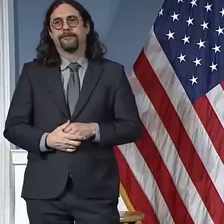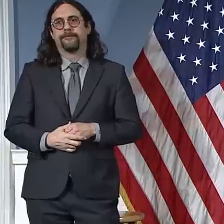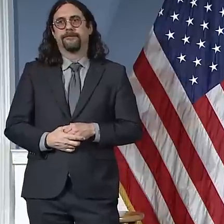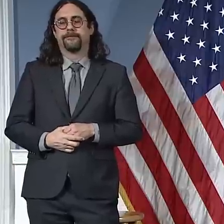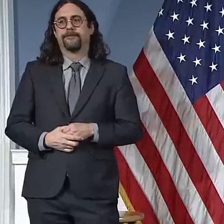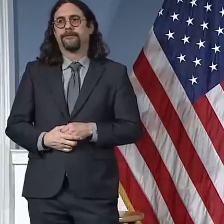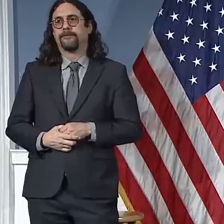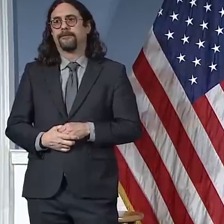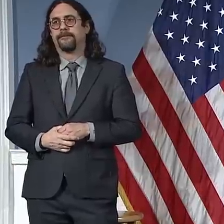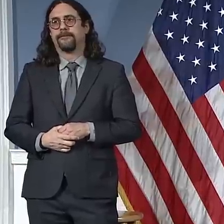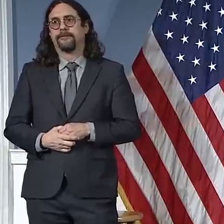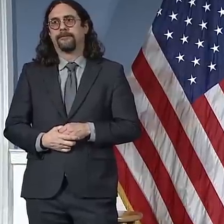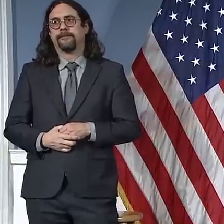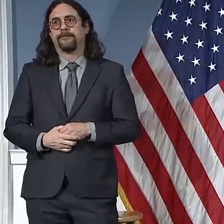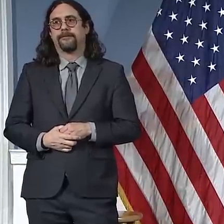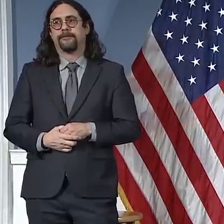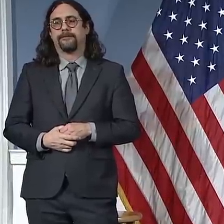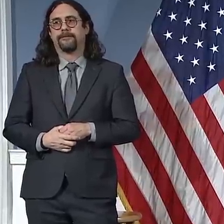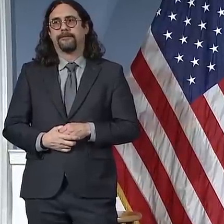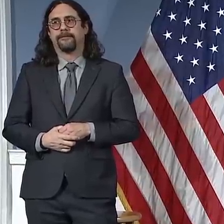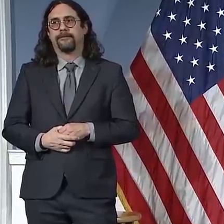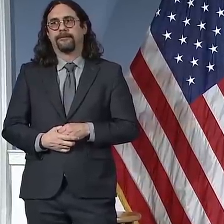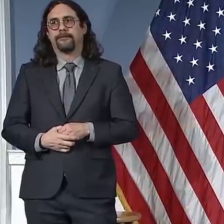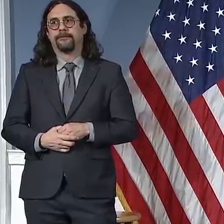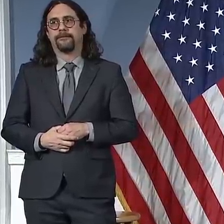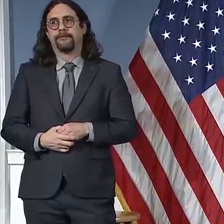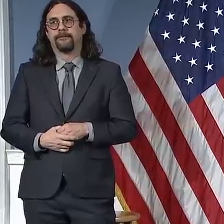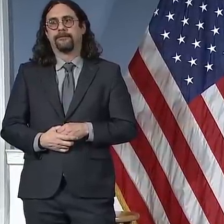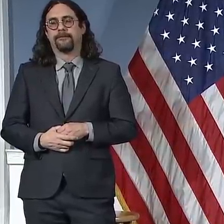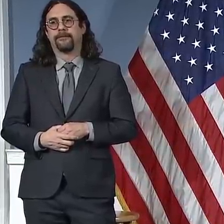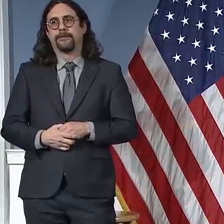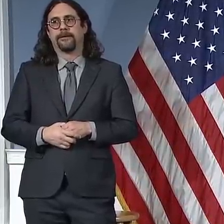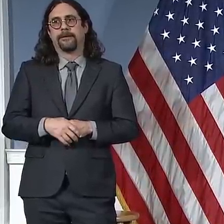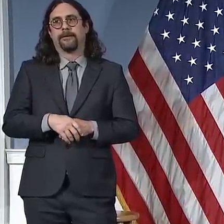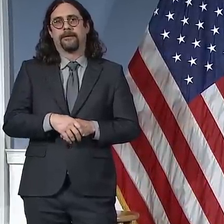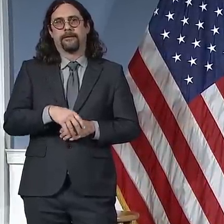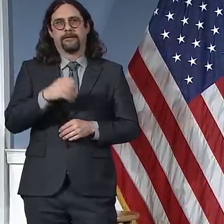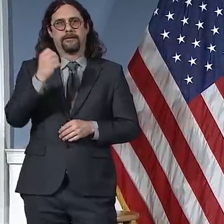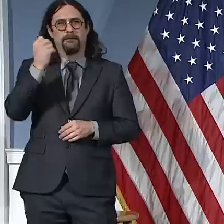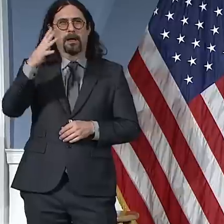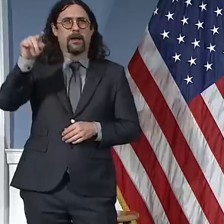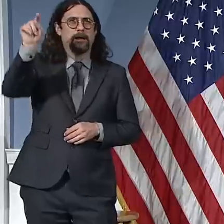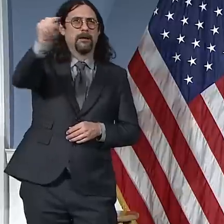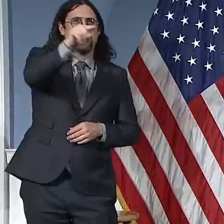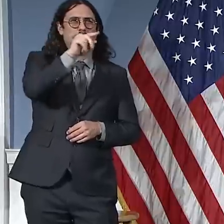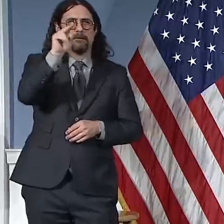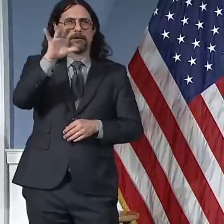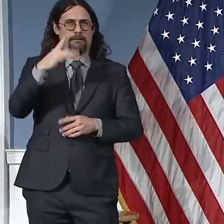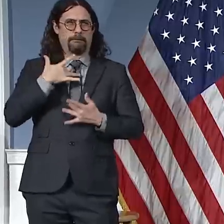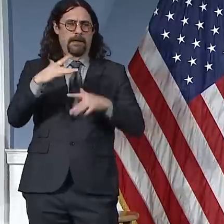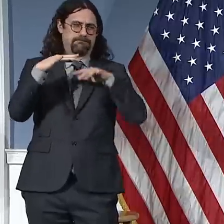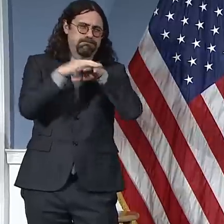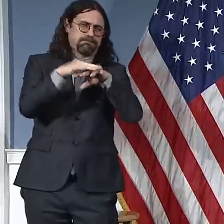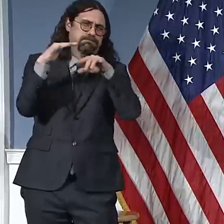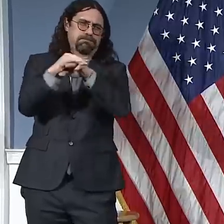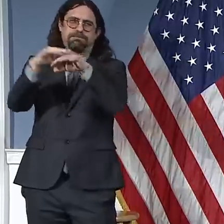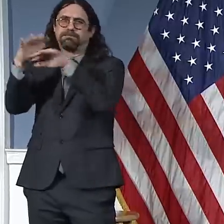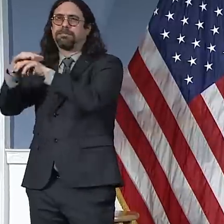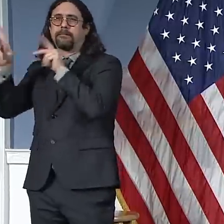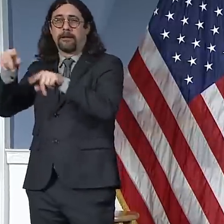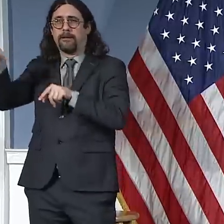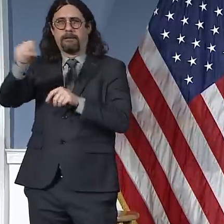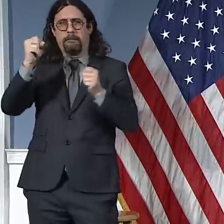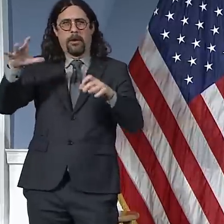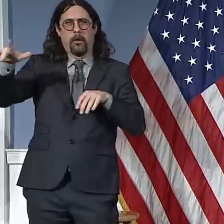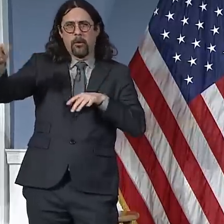as really, really crowded. Totally empty. mean, literally streets where you couldn't see anyone walking down a sidewalk.